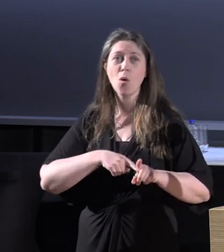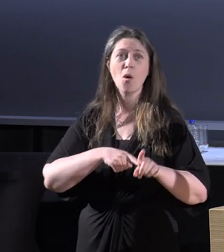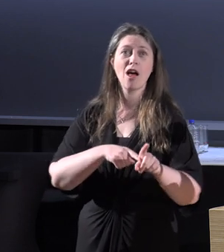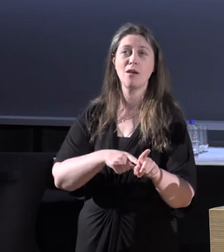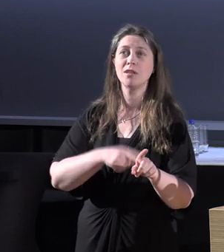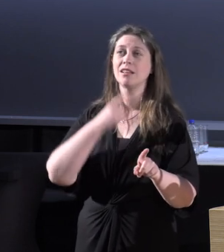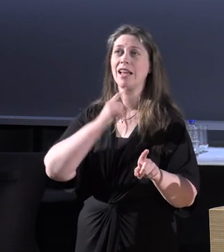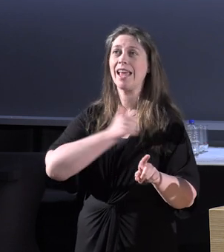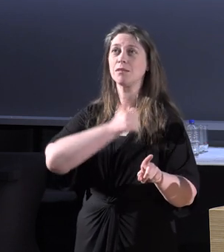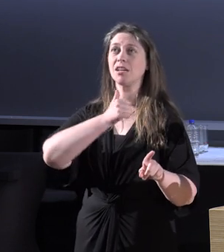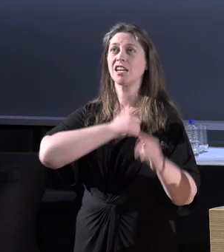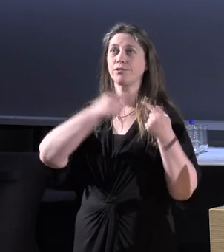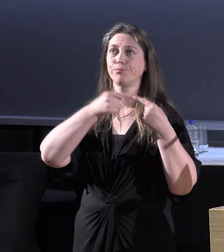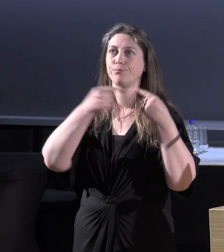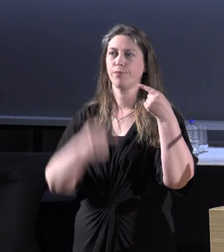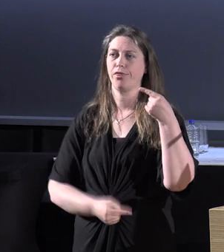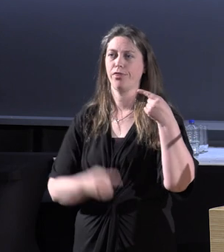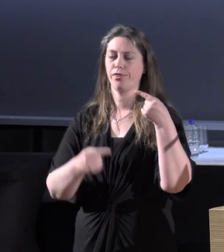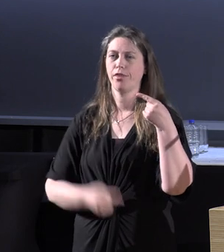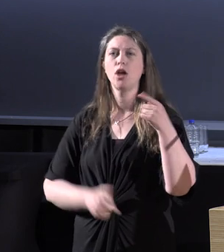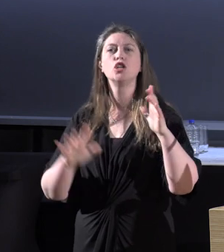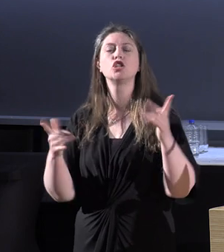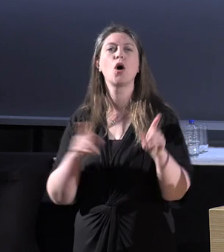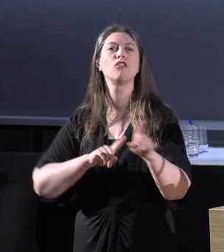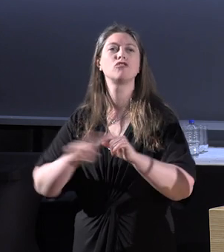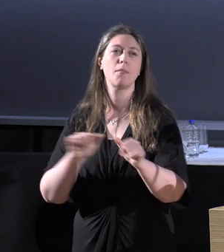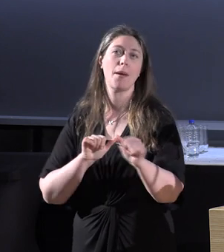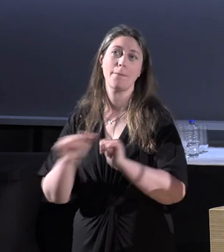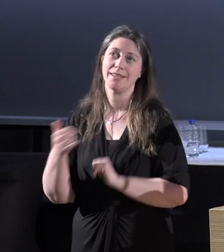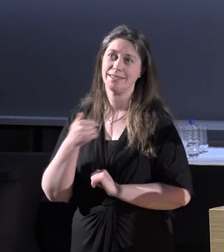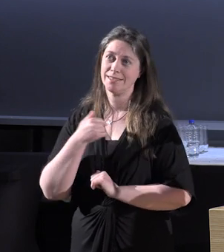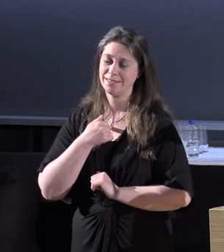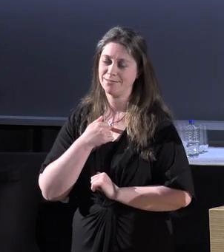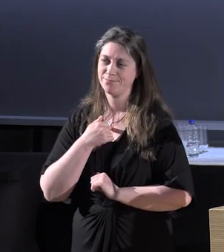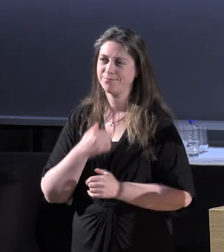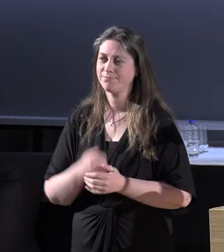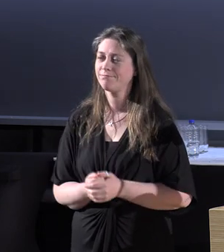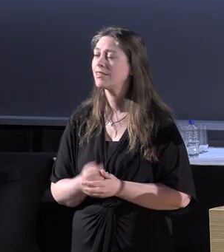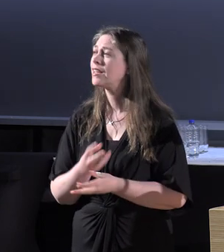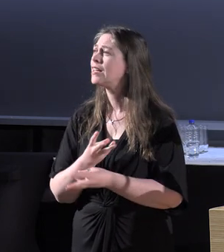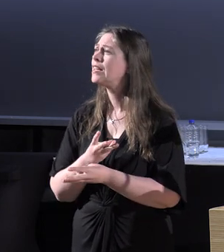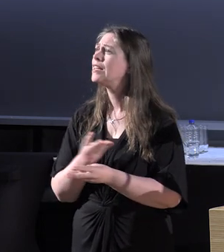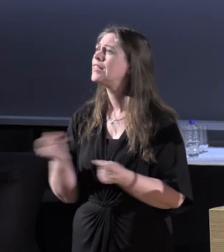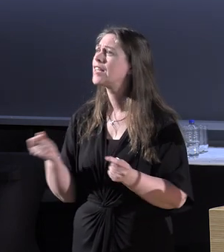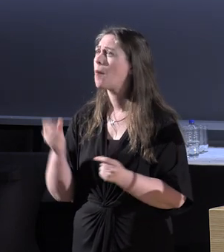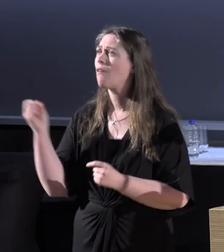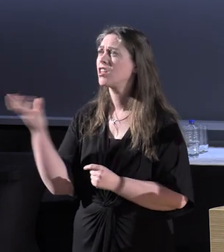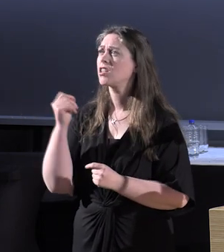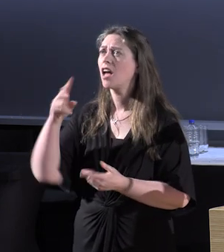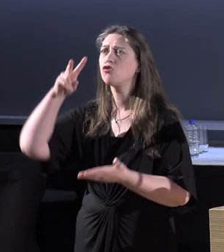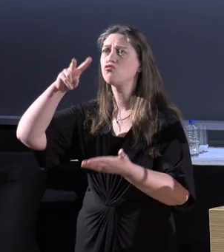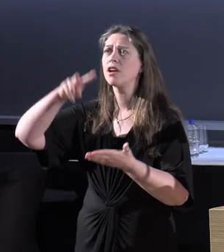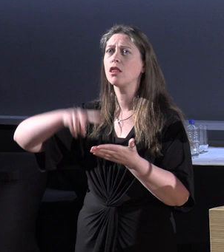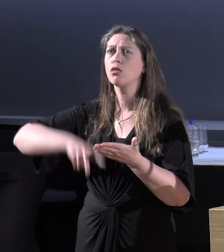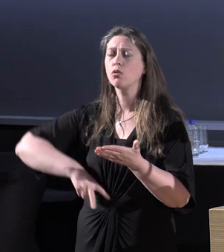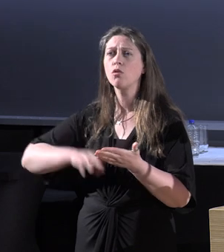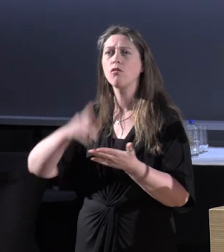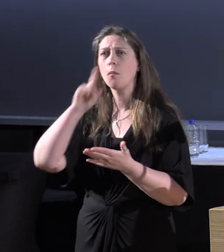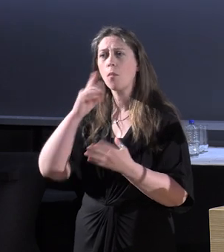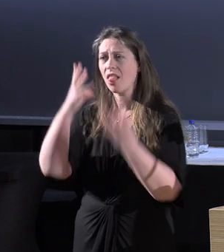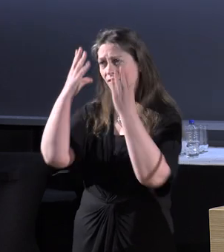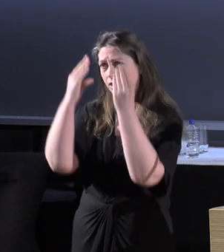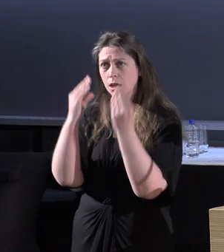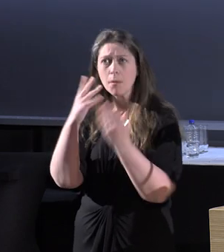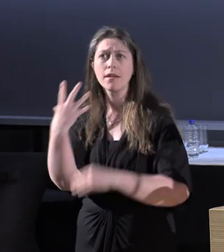that expectation. So I'm going to try to do my best. I will be reading out some of the slides for people with visual